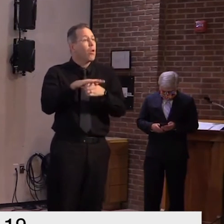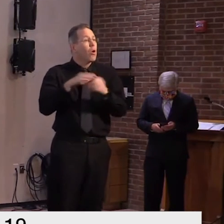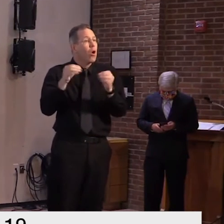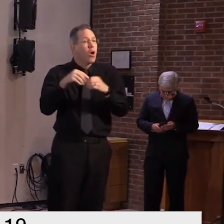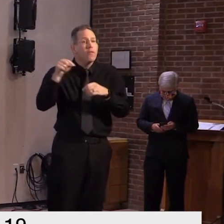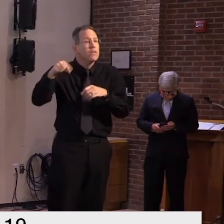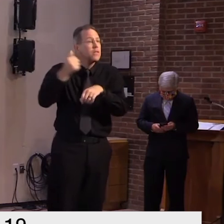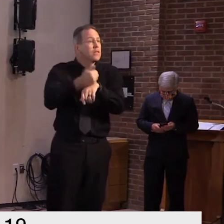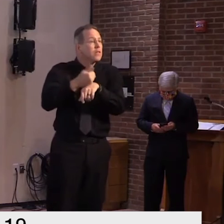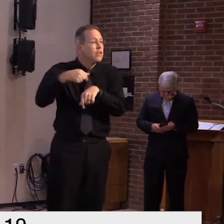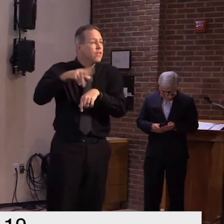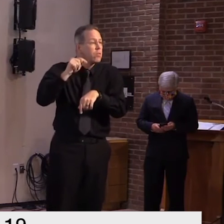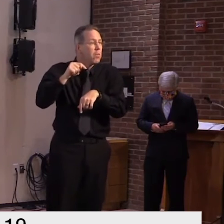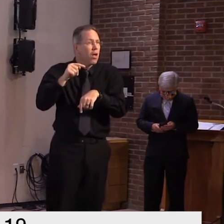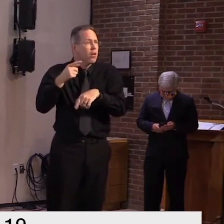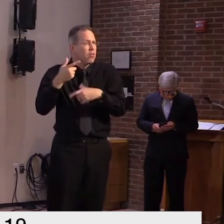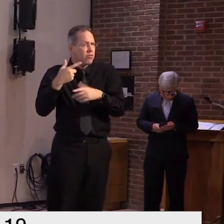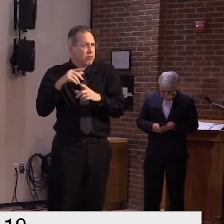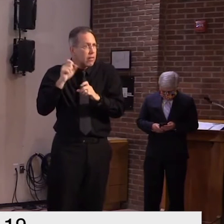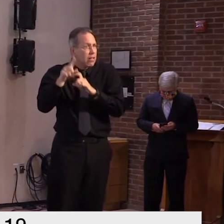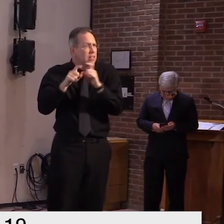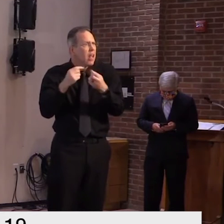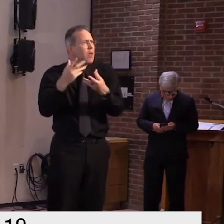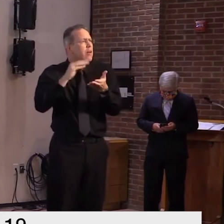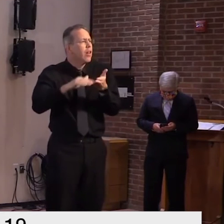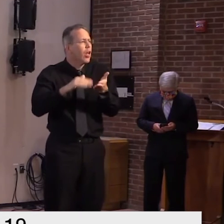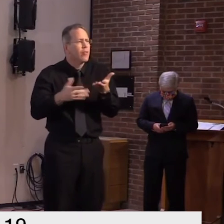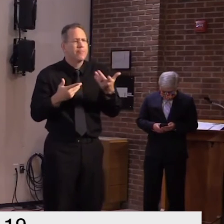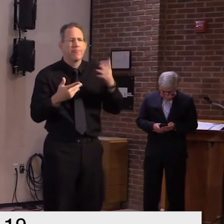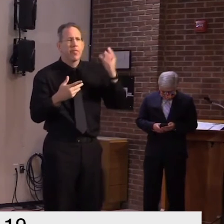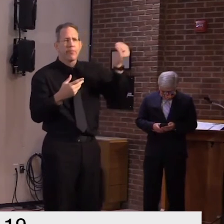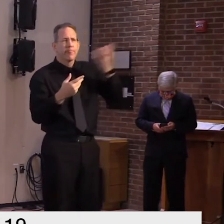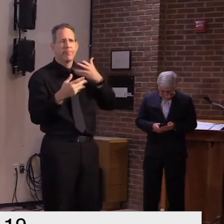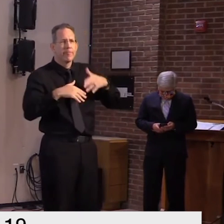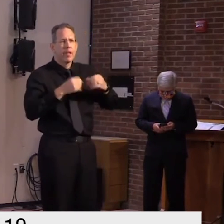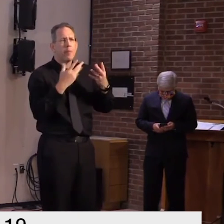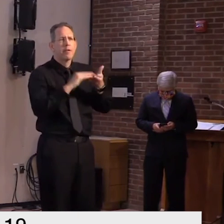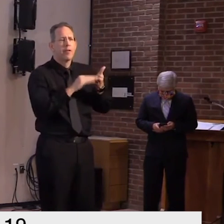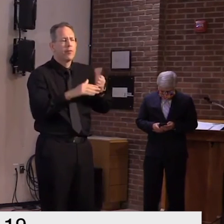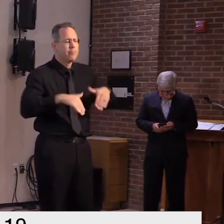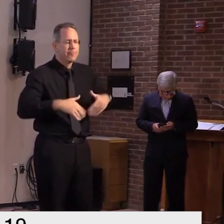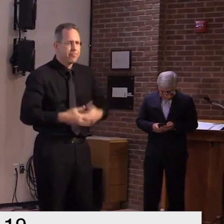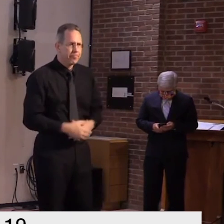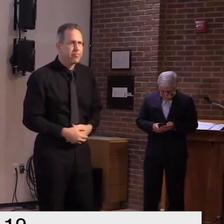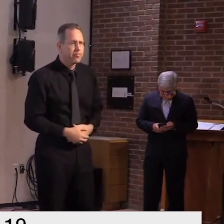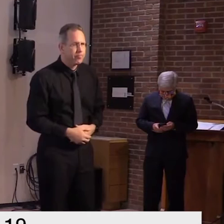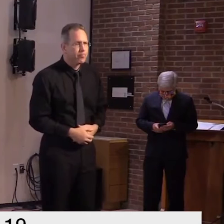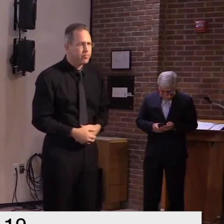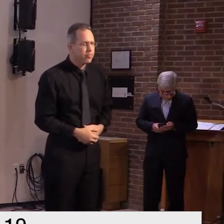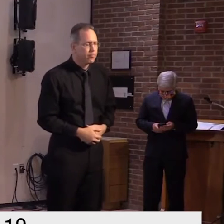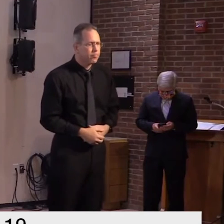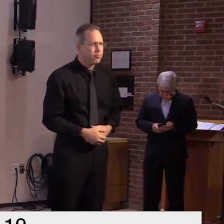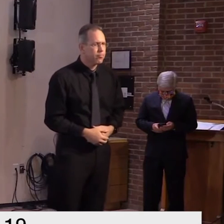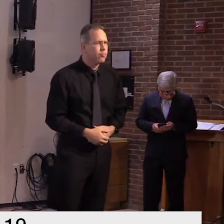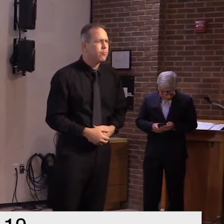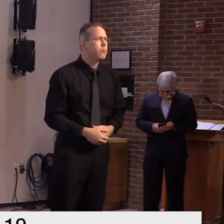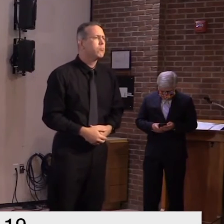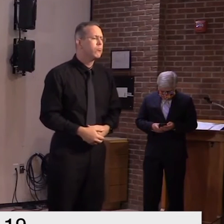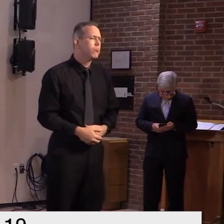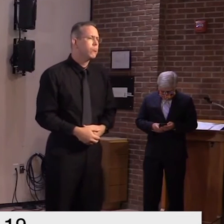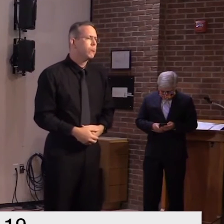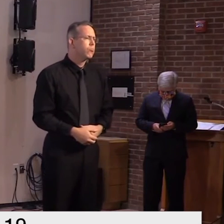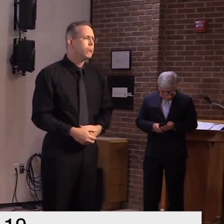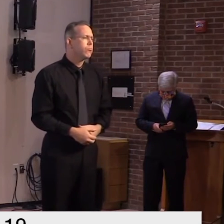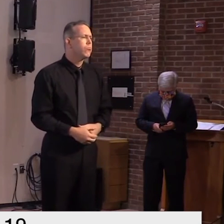how how broad a scope um the potential furloughs would be um so from that perspective we do